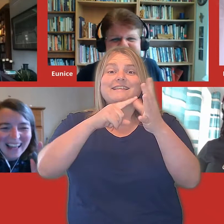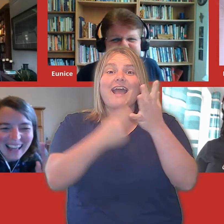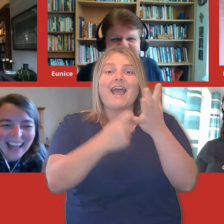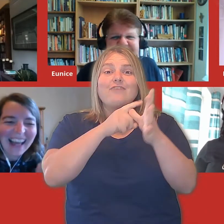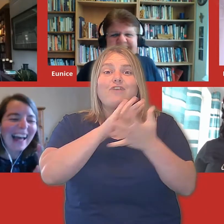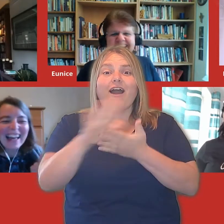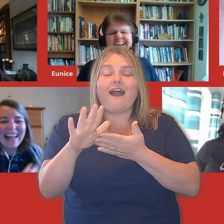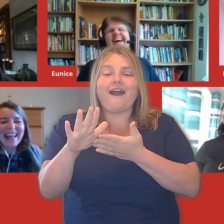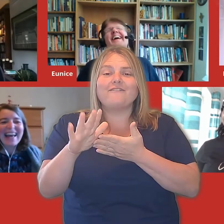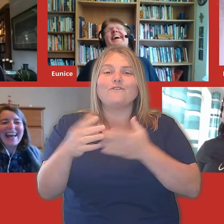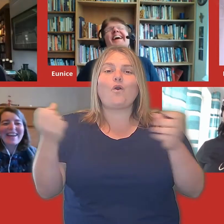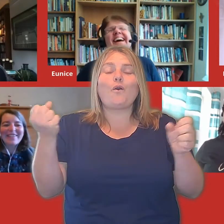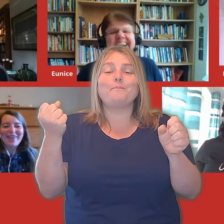in the news. In the news.